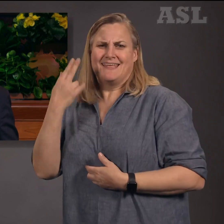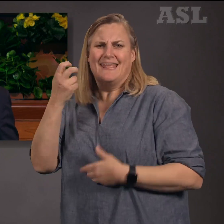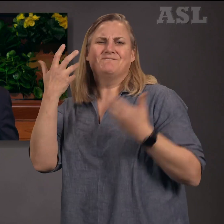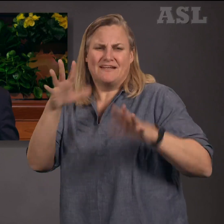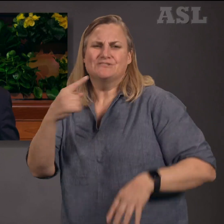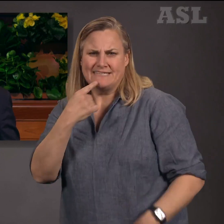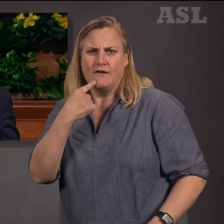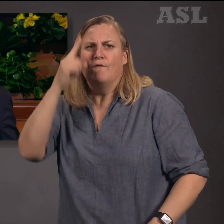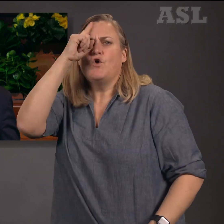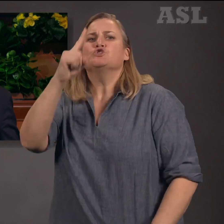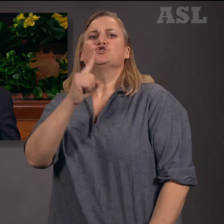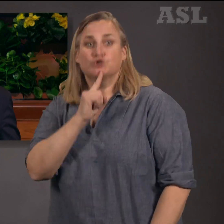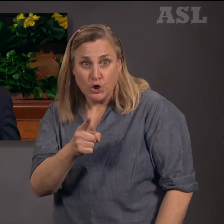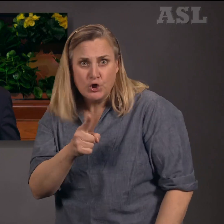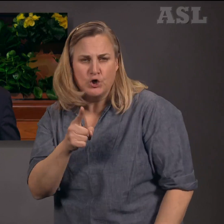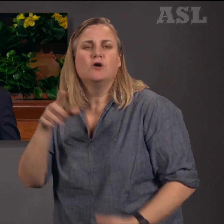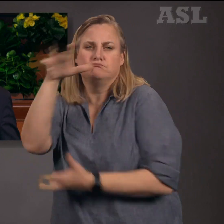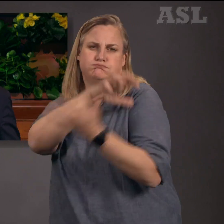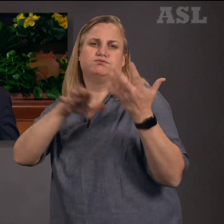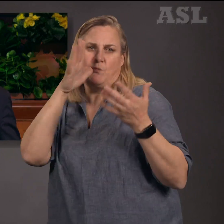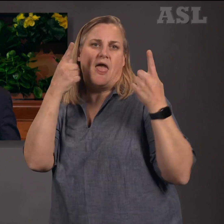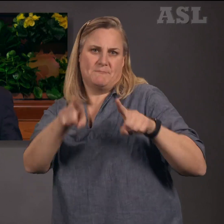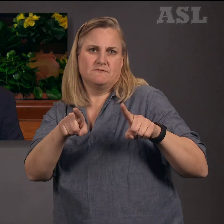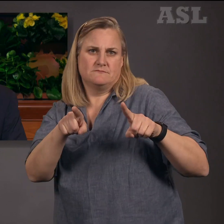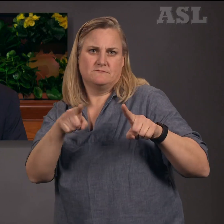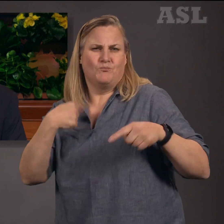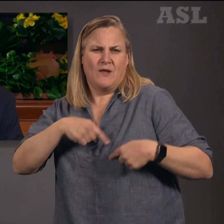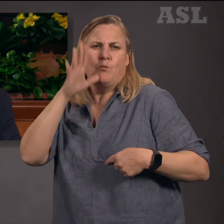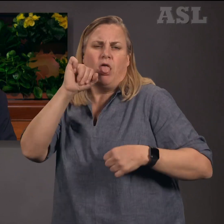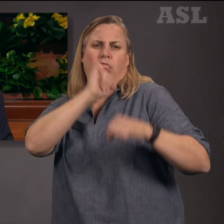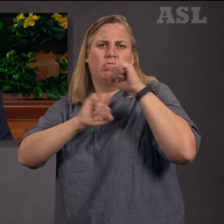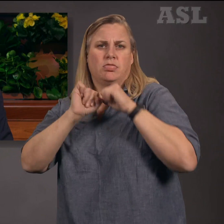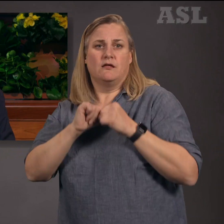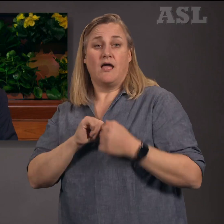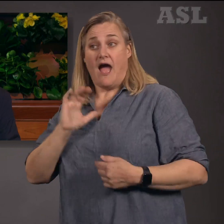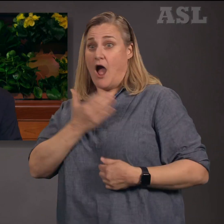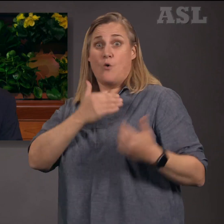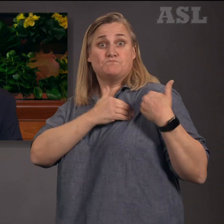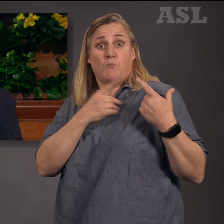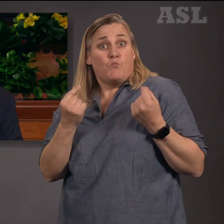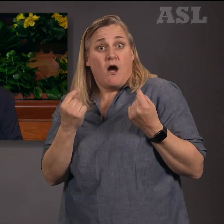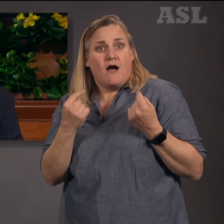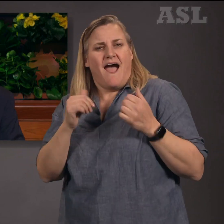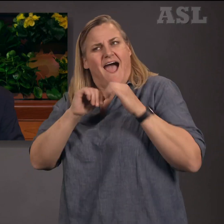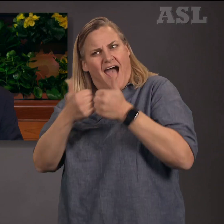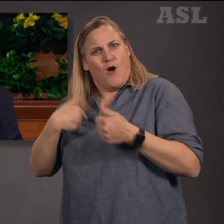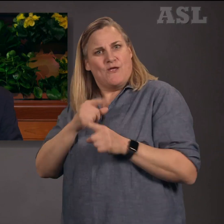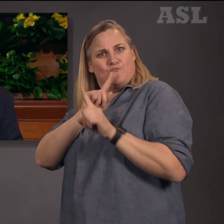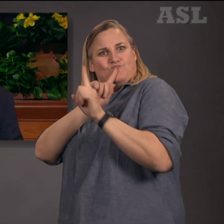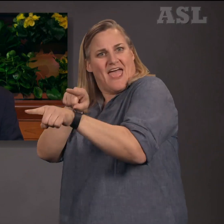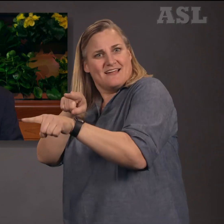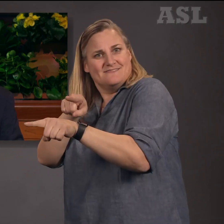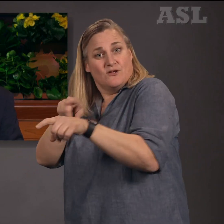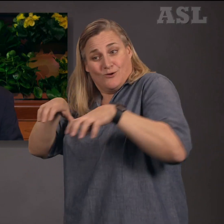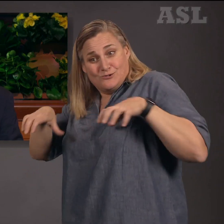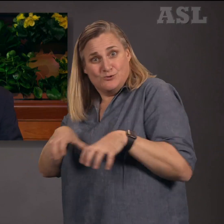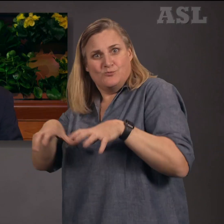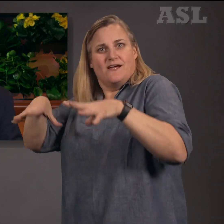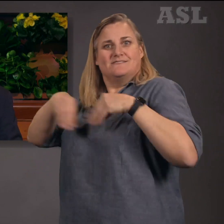the certainty that storms will arise. The variable in this parable is not whether storms will come, but